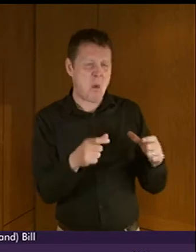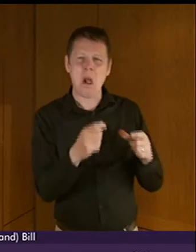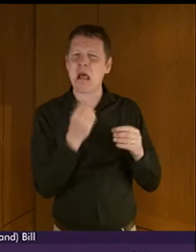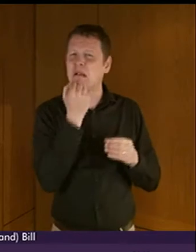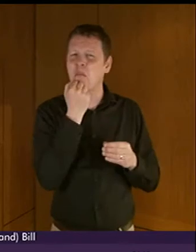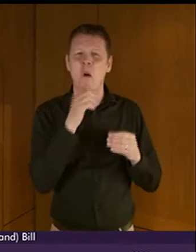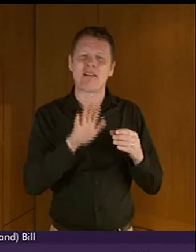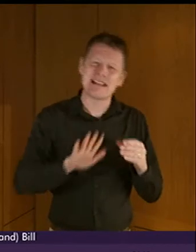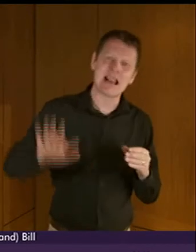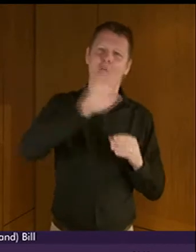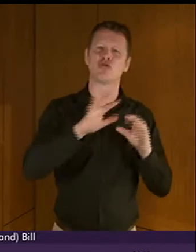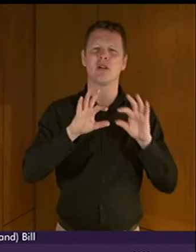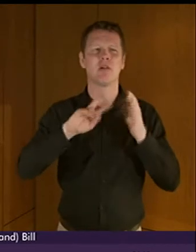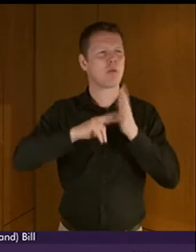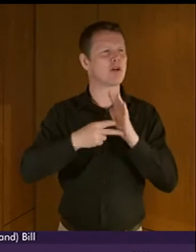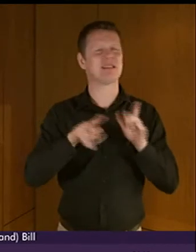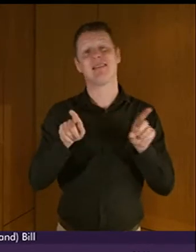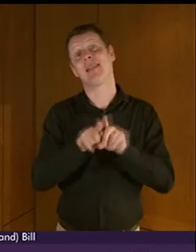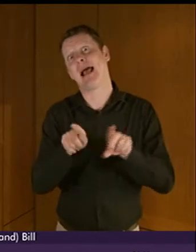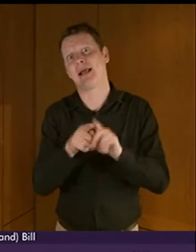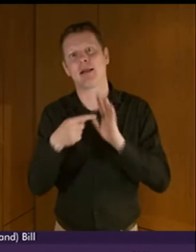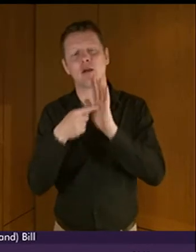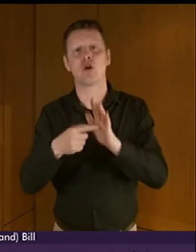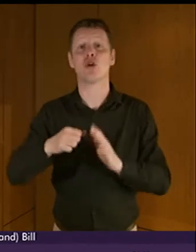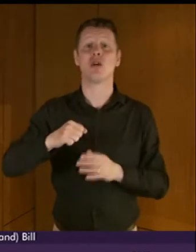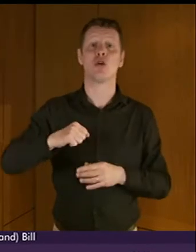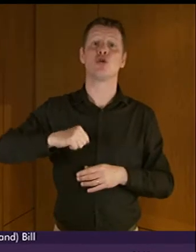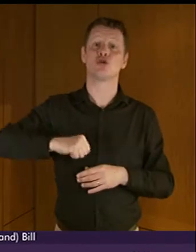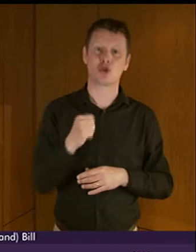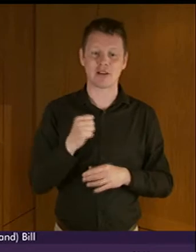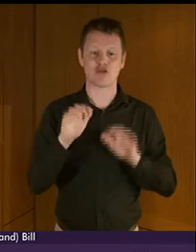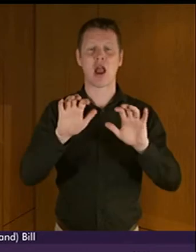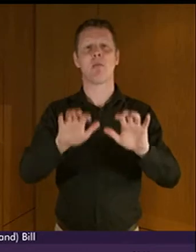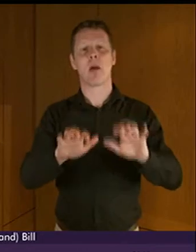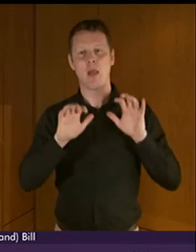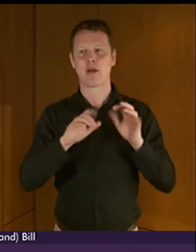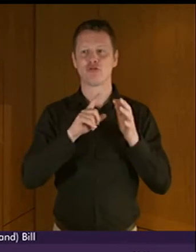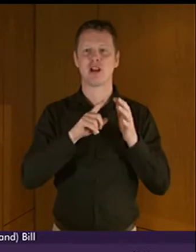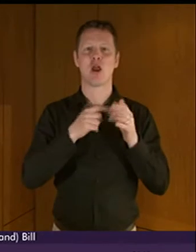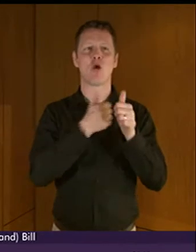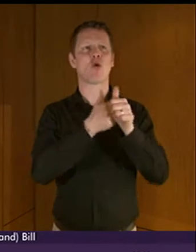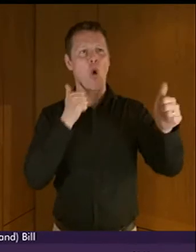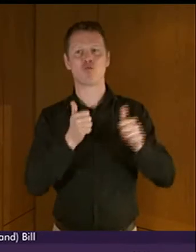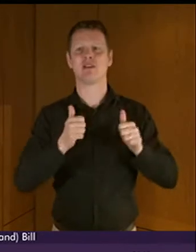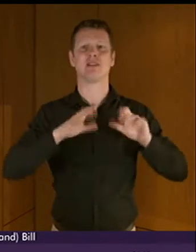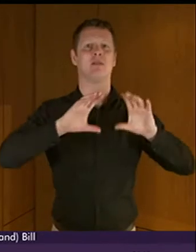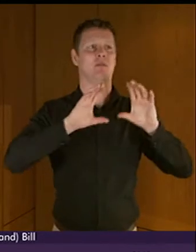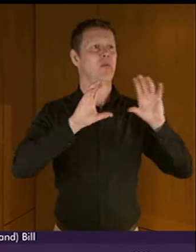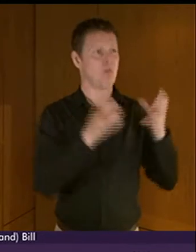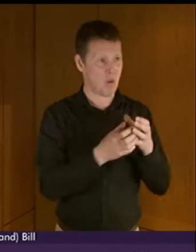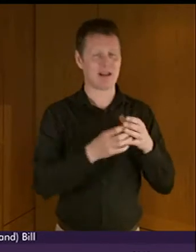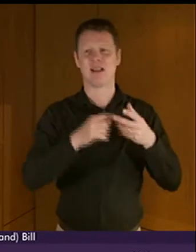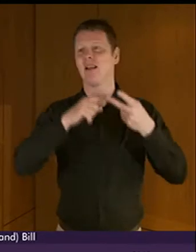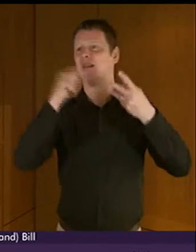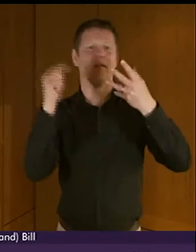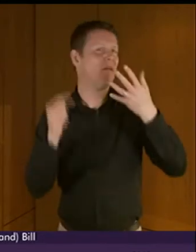ministers which would include for instance things like the Scottish Parliamentary Corporate Body Audit Scotland and others that was not an exclusive